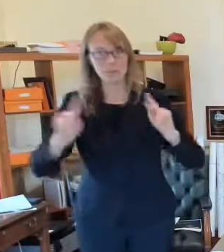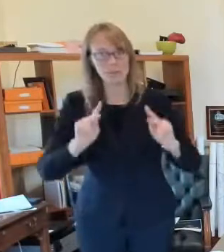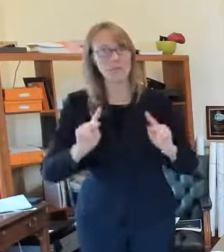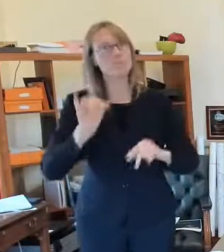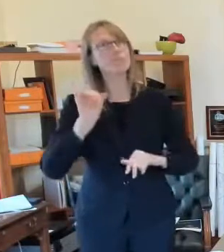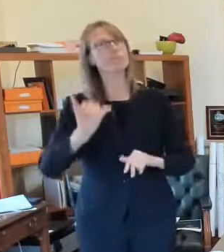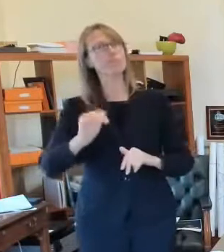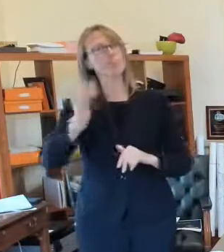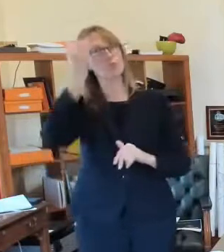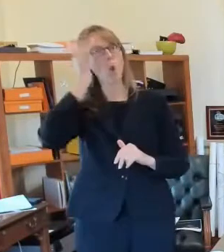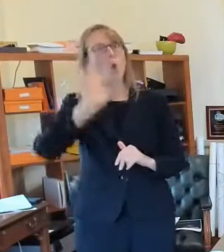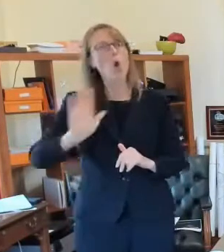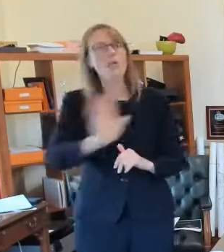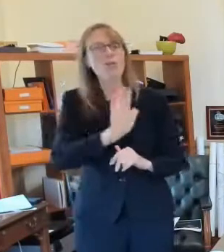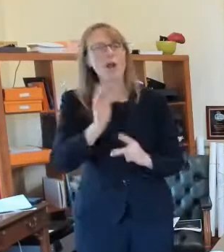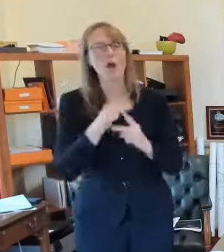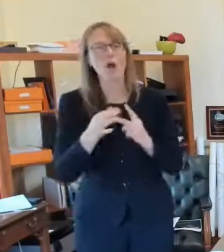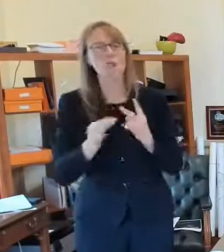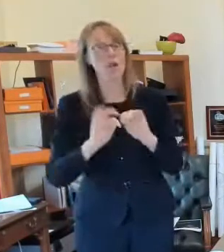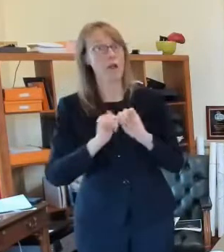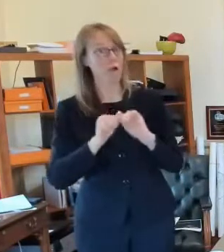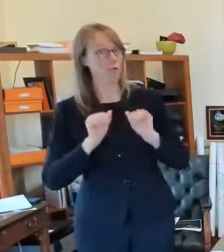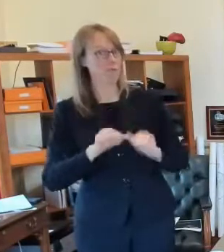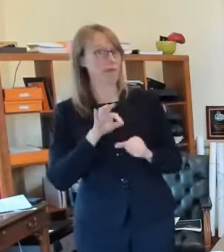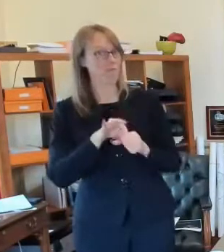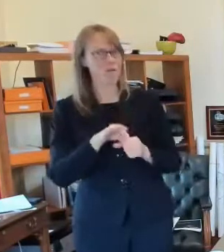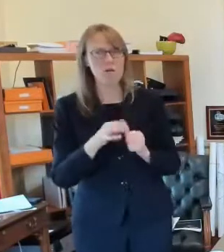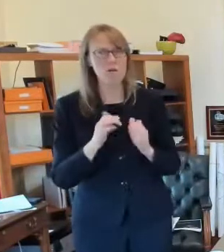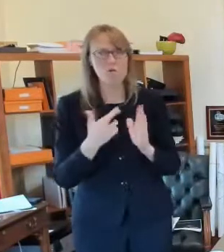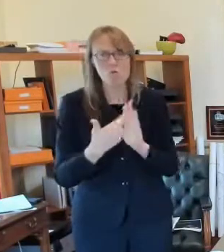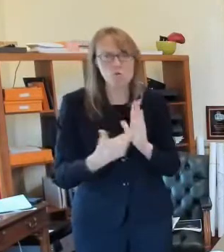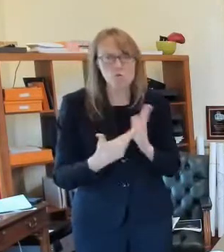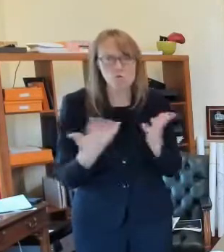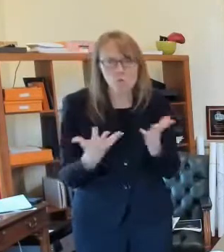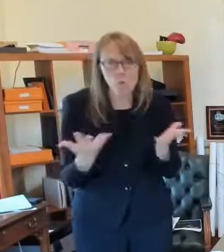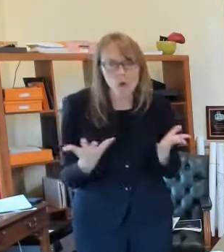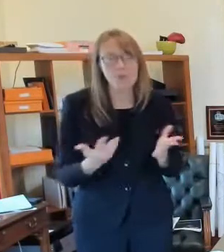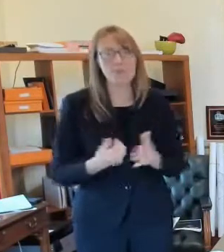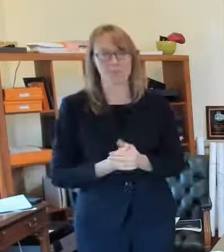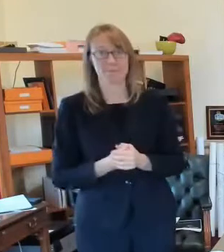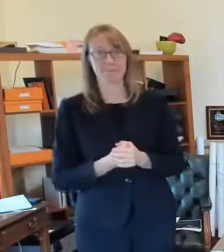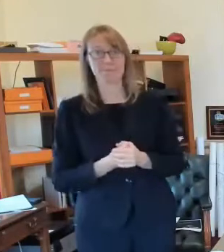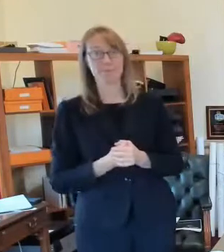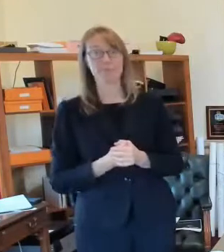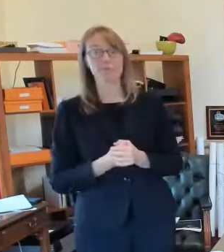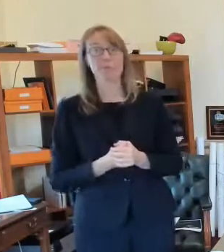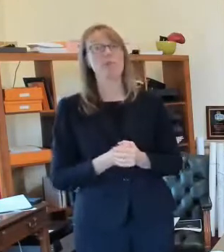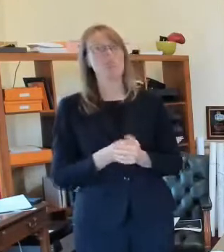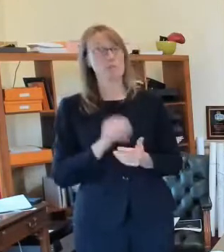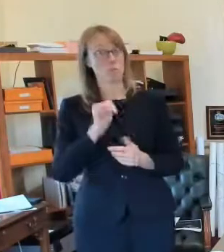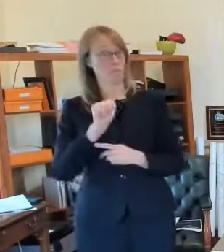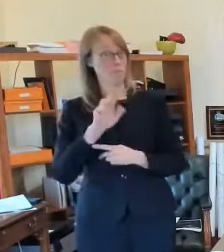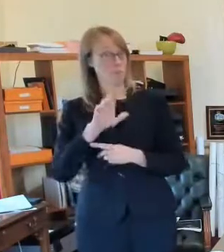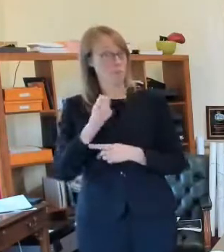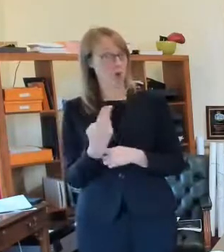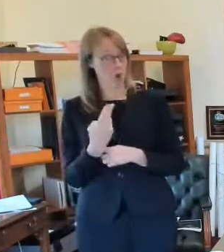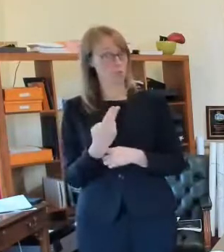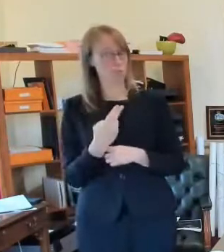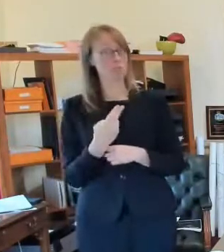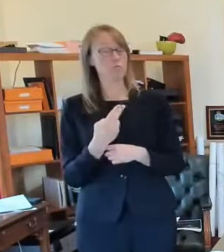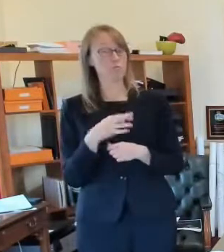that people know what the new uh what the new rules are then the results of that march election